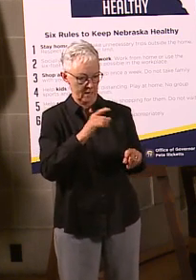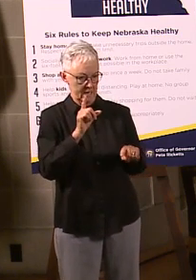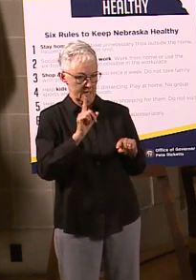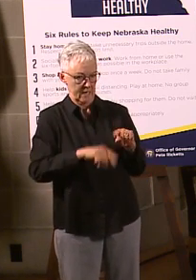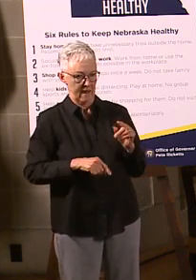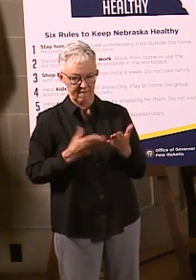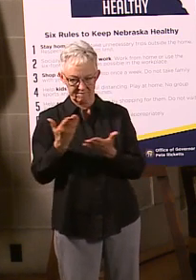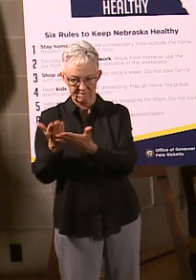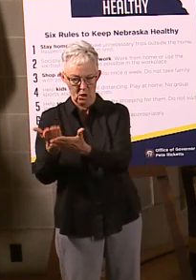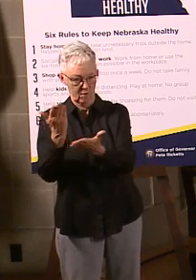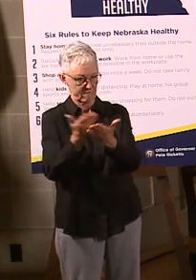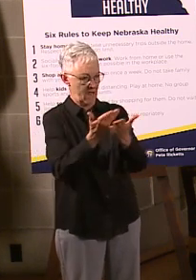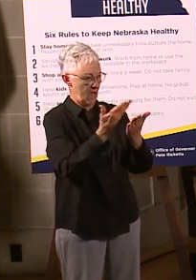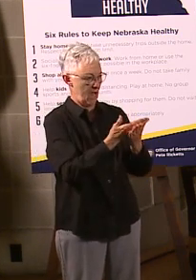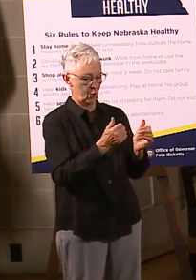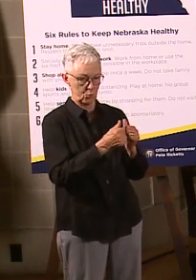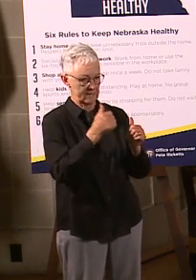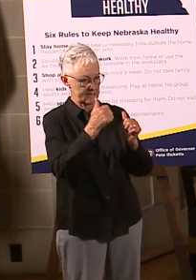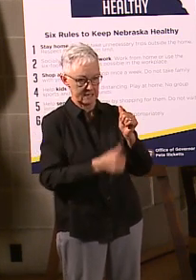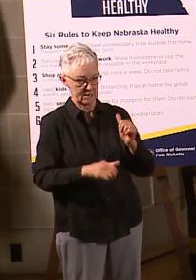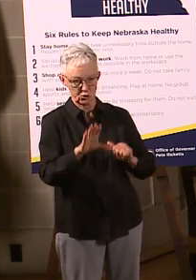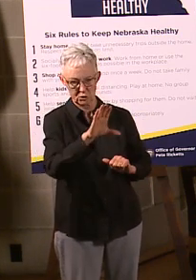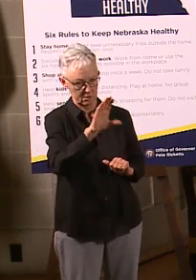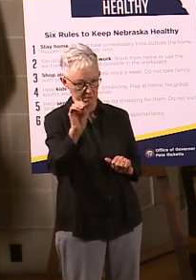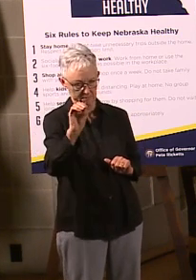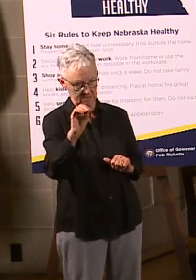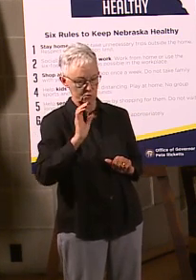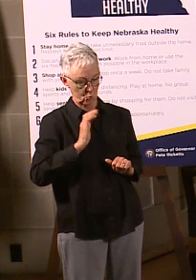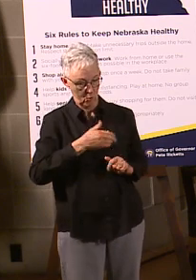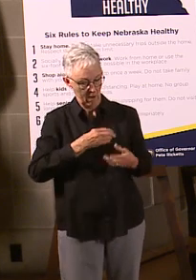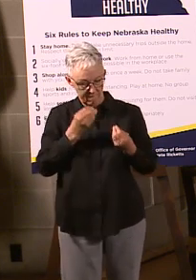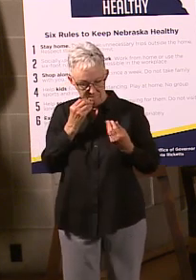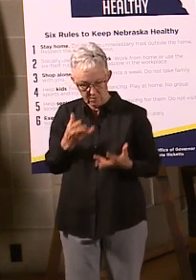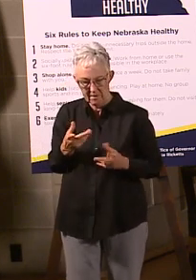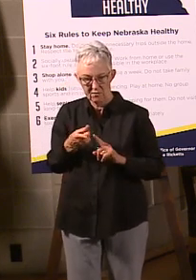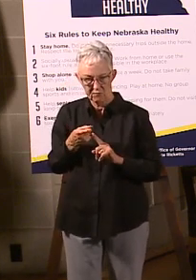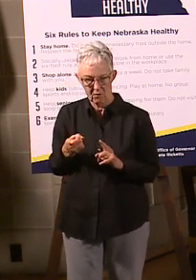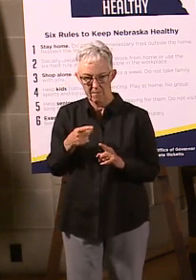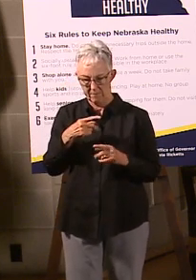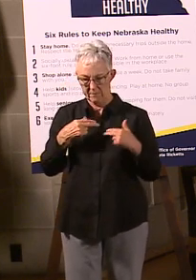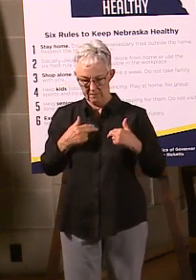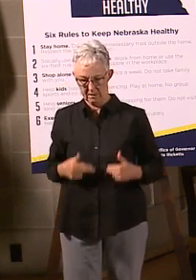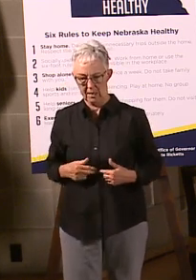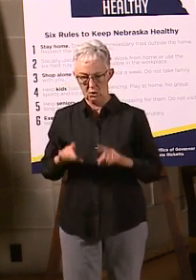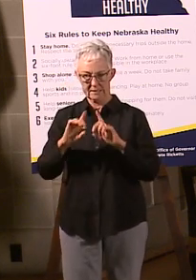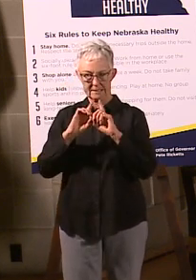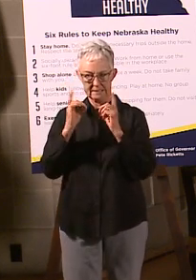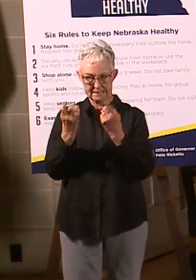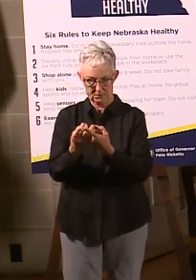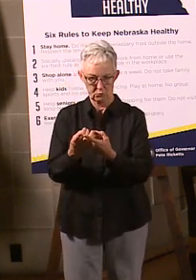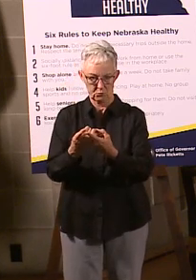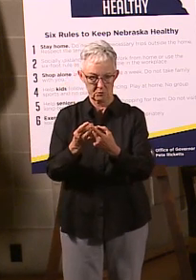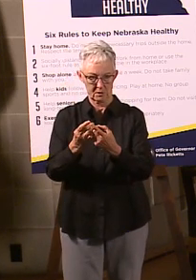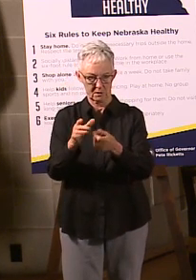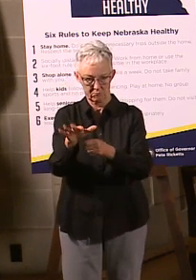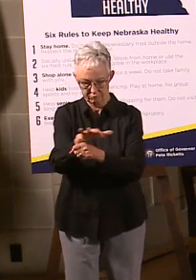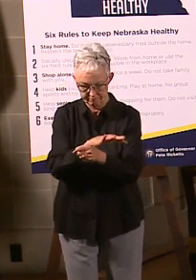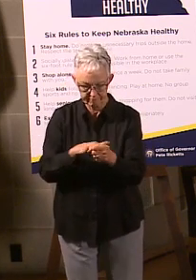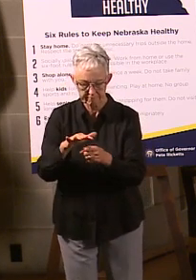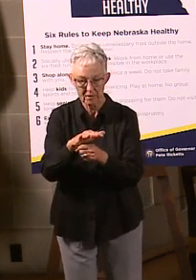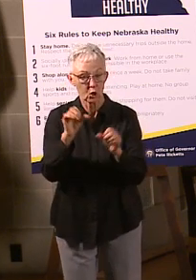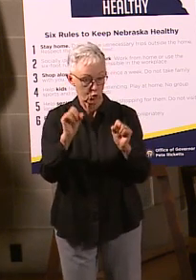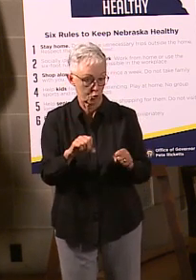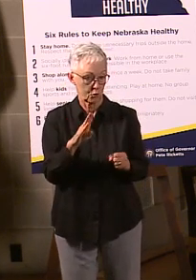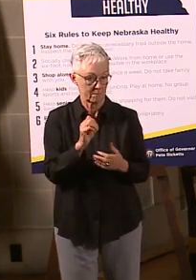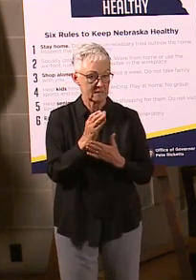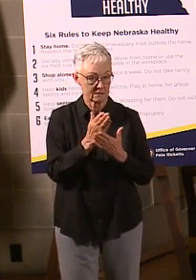that company. So our data is coming from the local public health districts. It could, you know, it could be an error because we